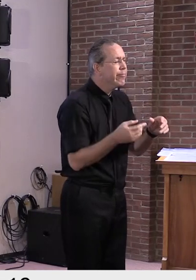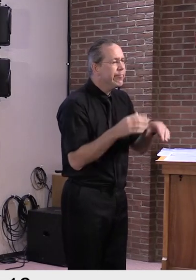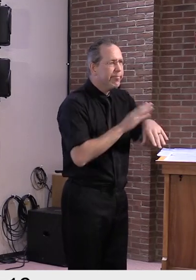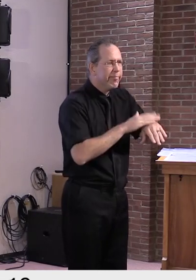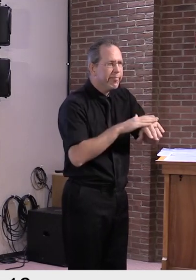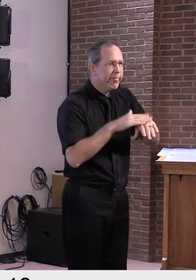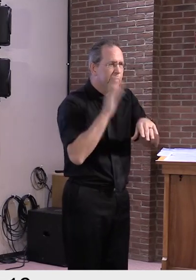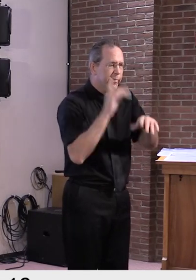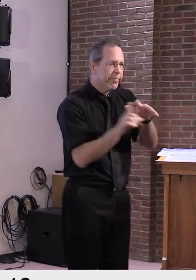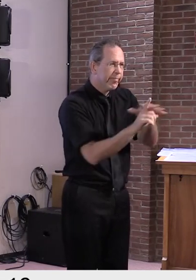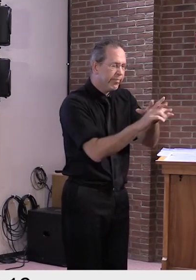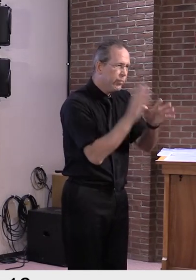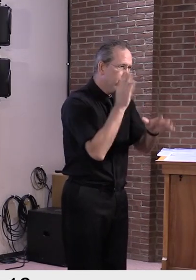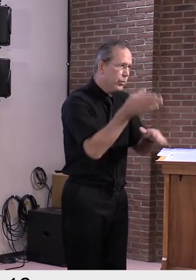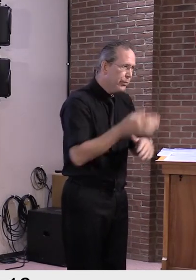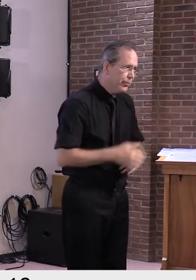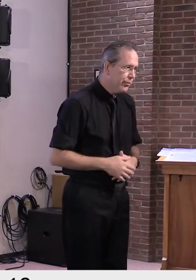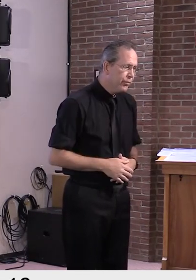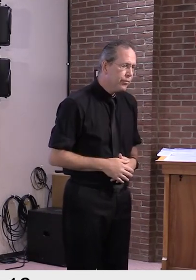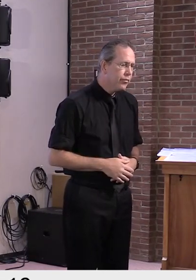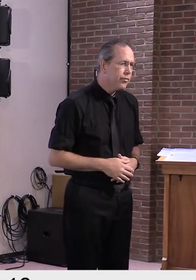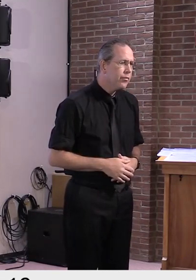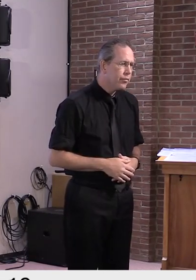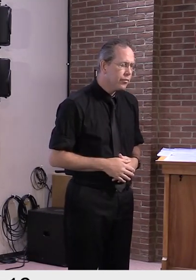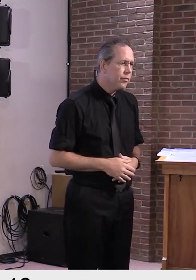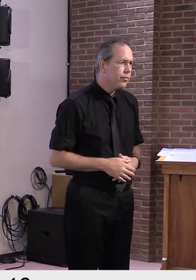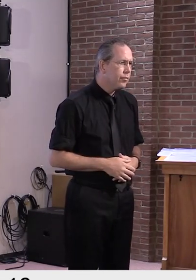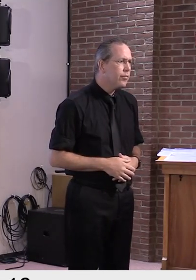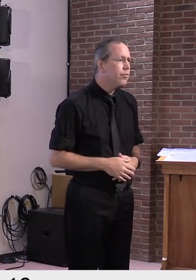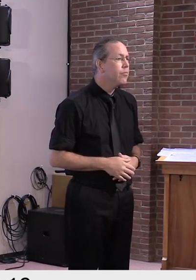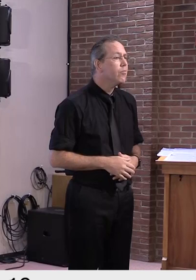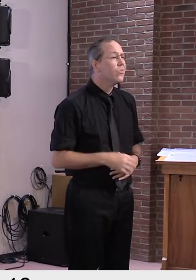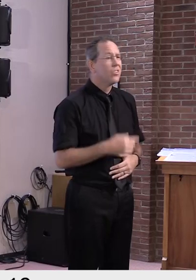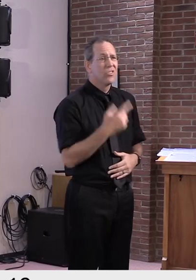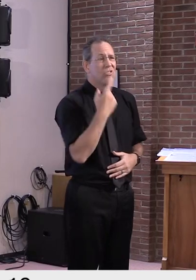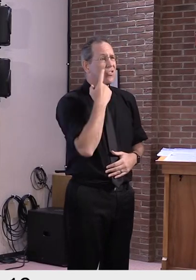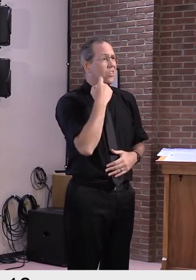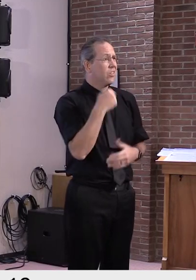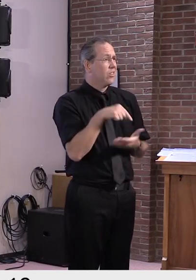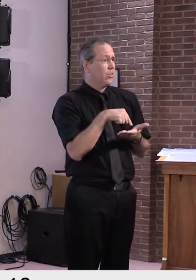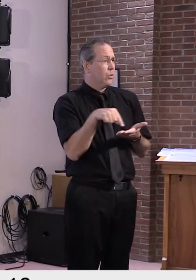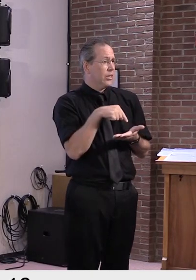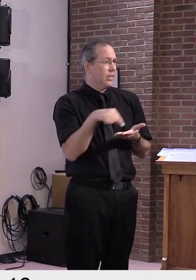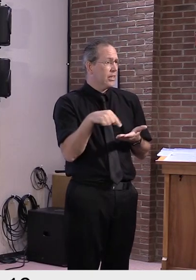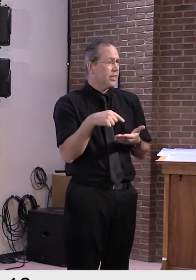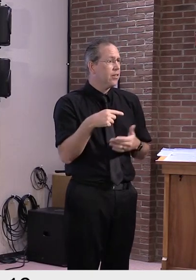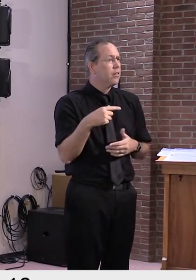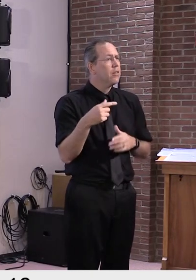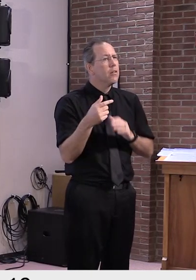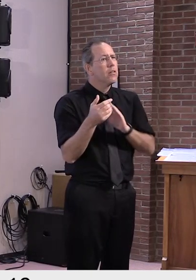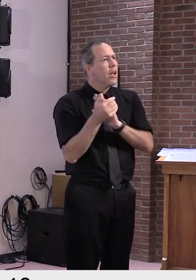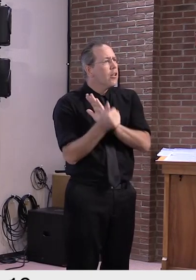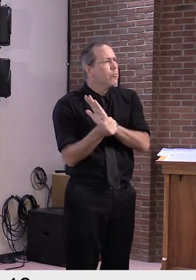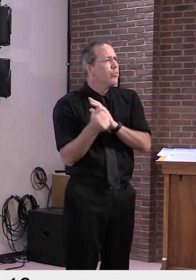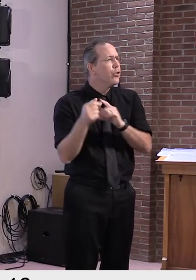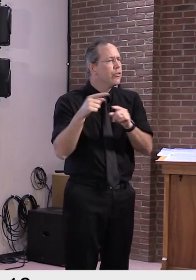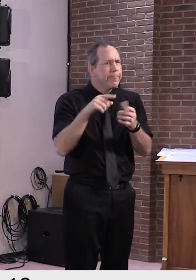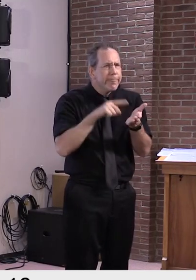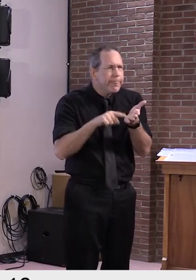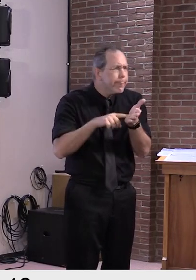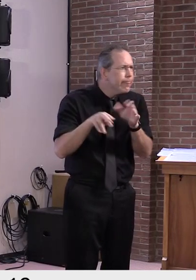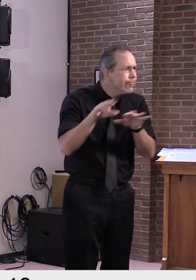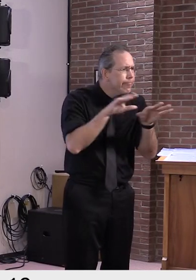As a Harvard public health expert explained this week, we really need to figure out how to deal with the pandemic as a whole country